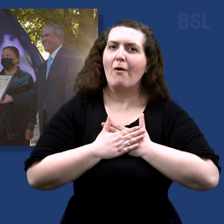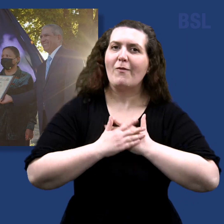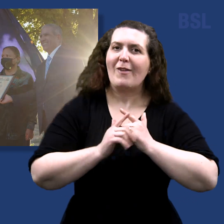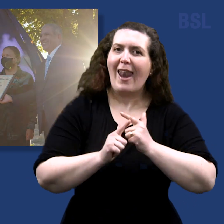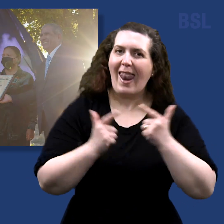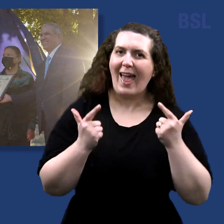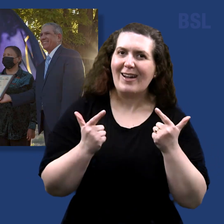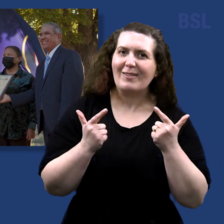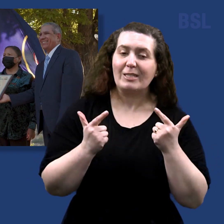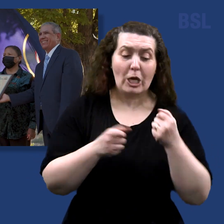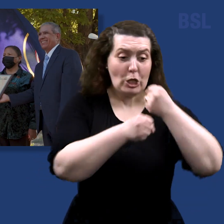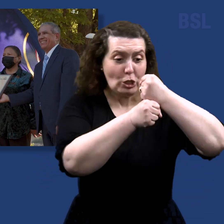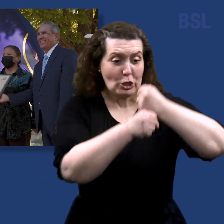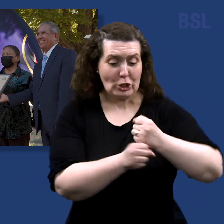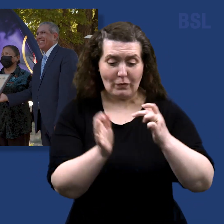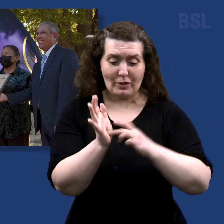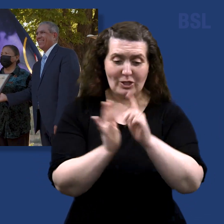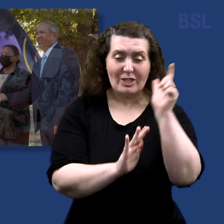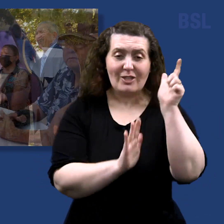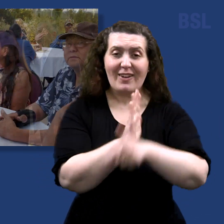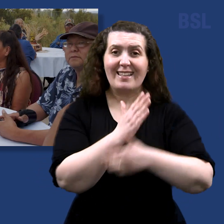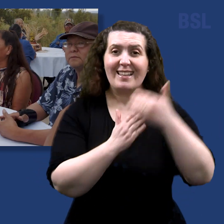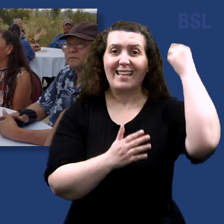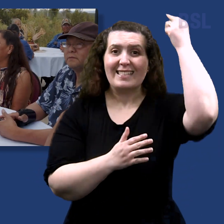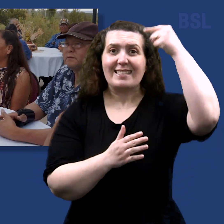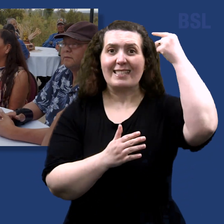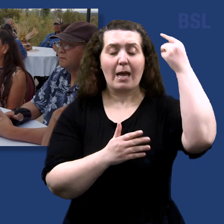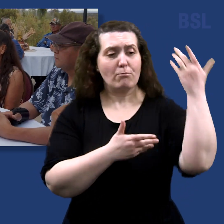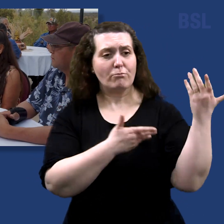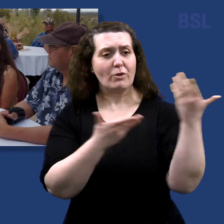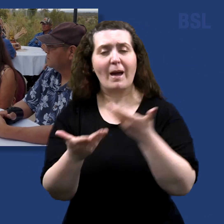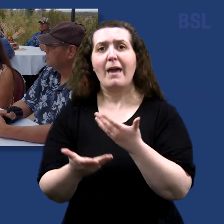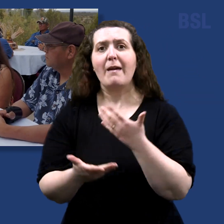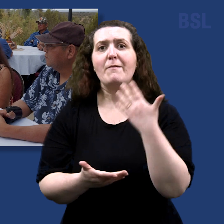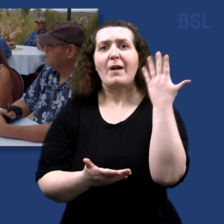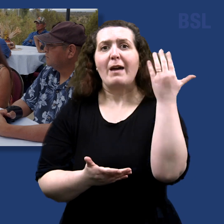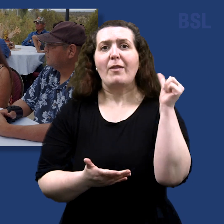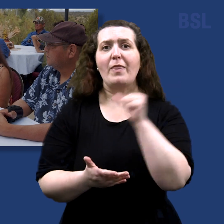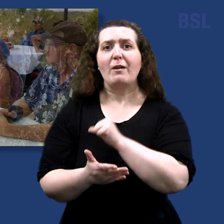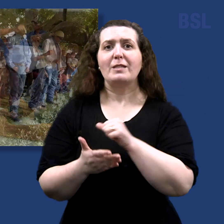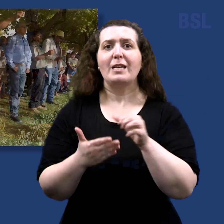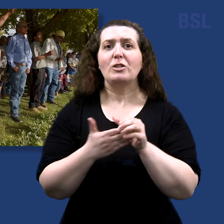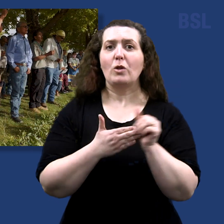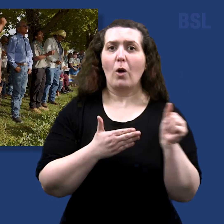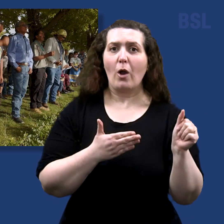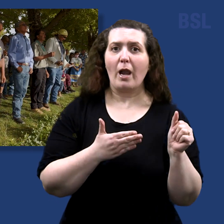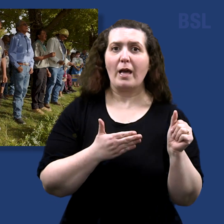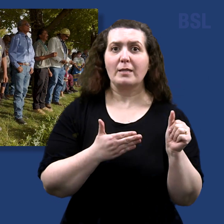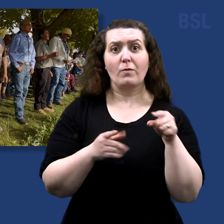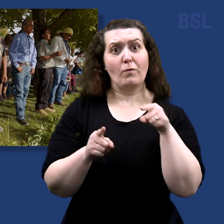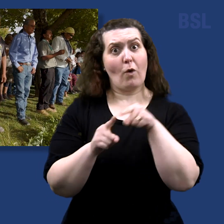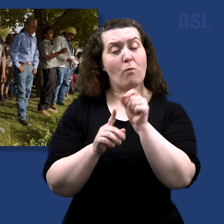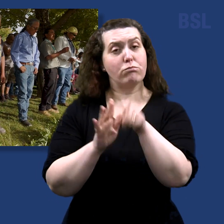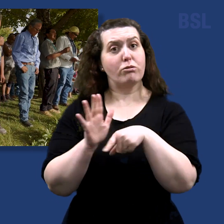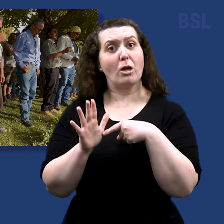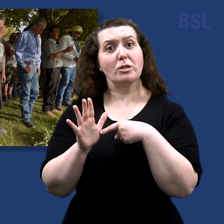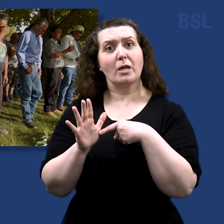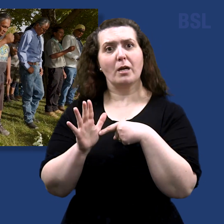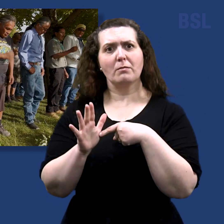The Church of Jesus Christ of Latter-day Saints provided $500,000 to the project. It's a small group, but